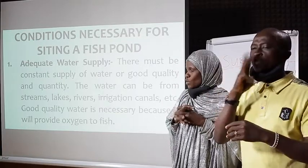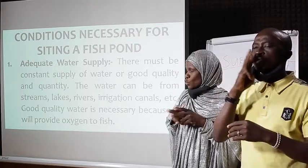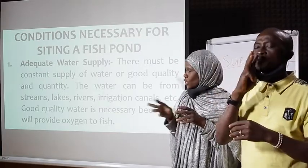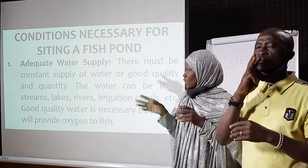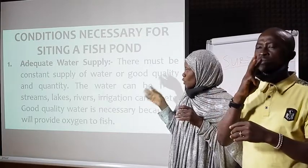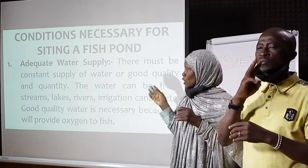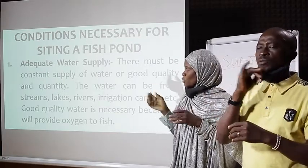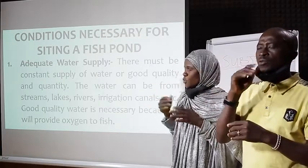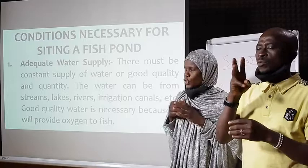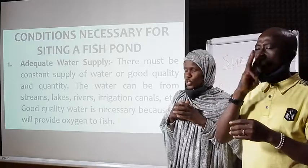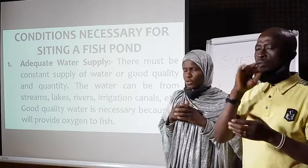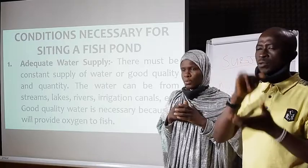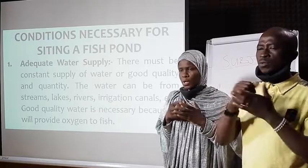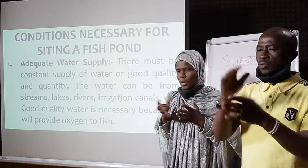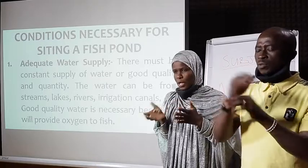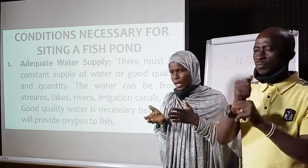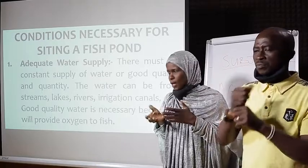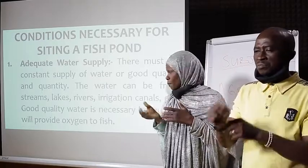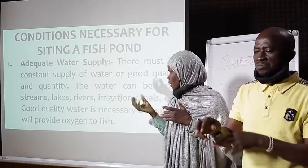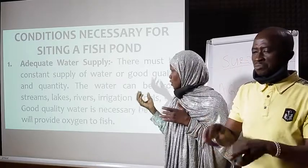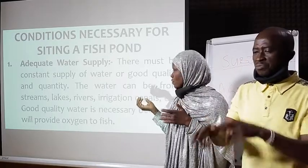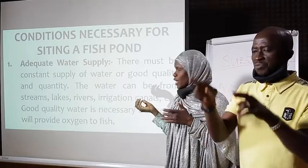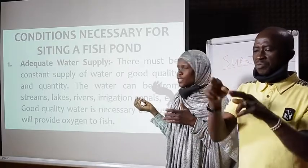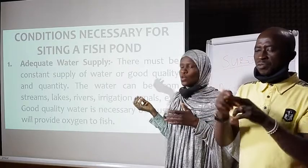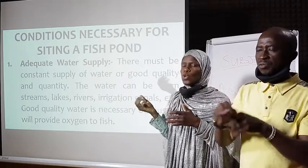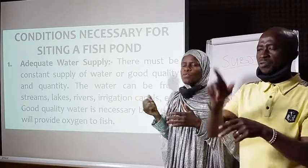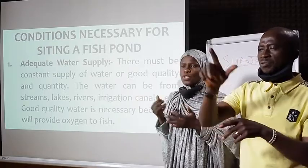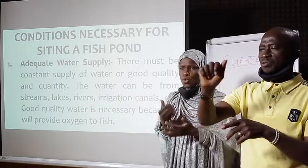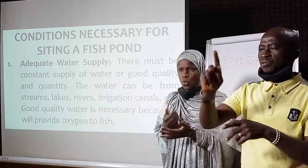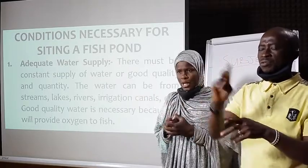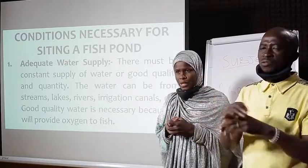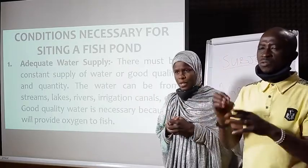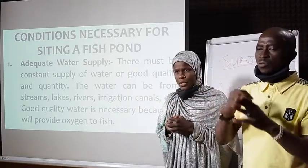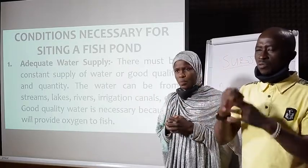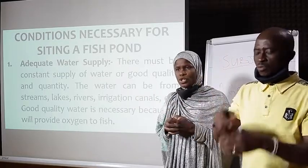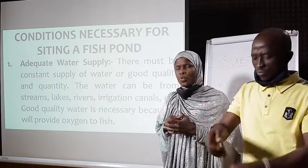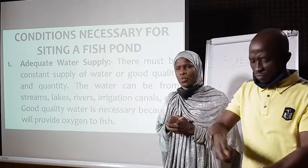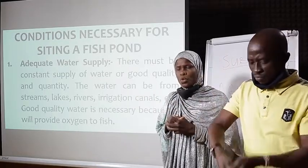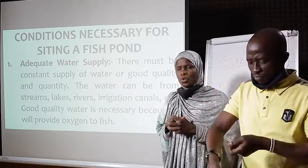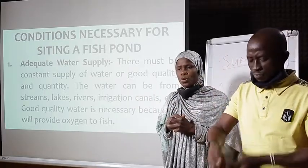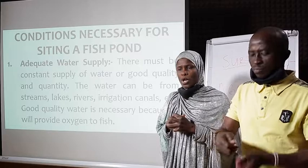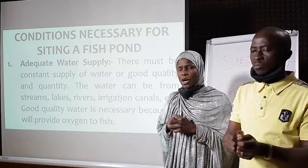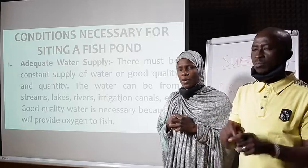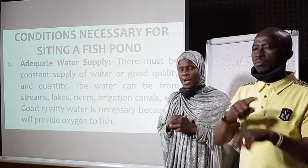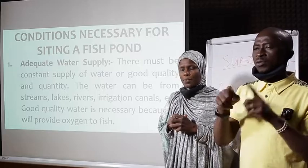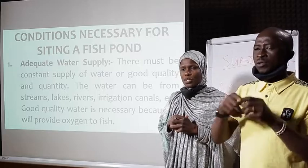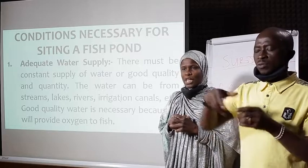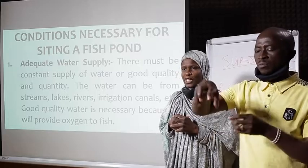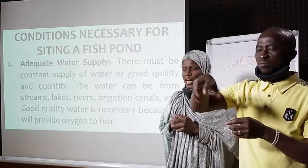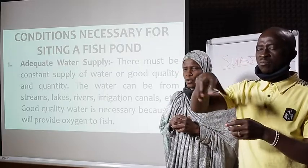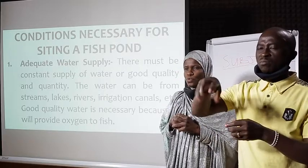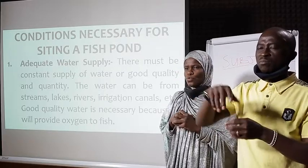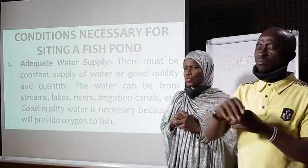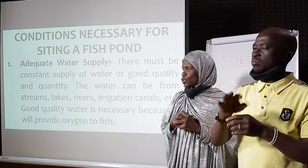they are the water that we get from the stream lake rivers or even your well but the pump or pipe